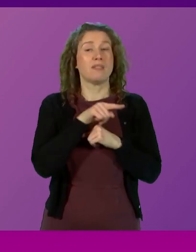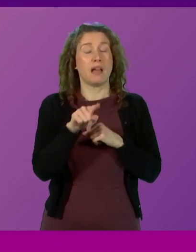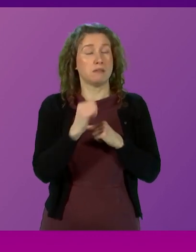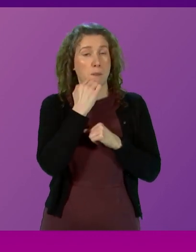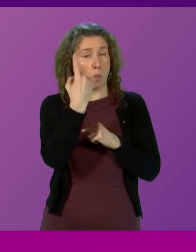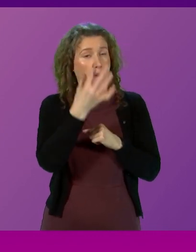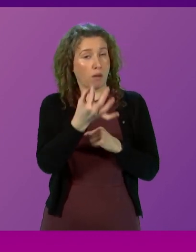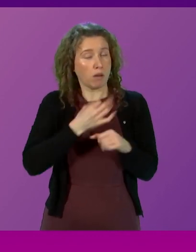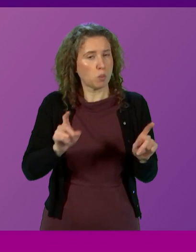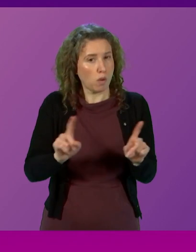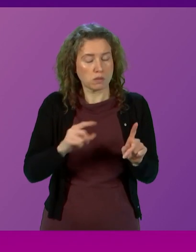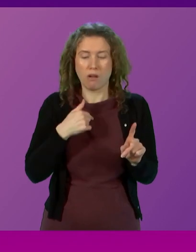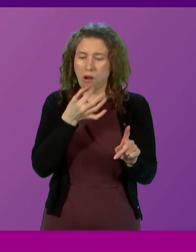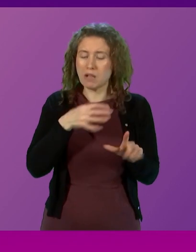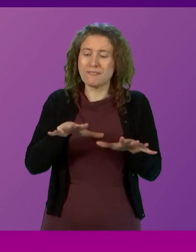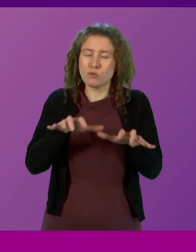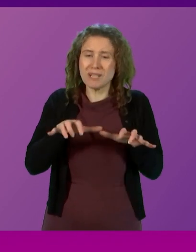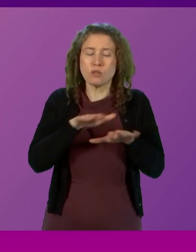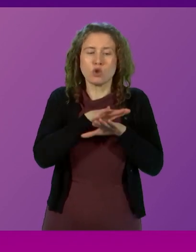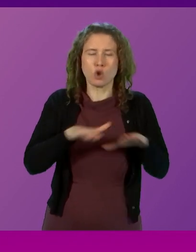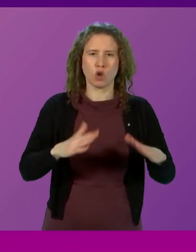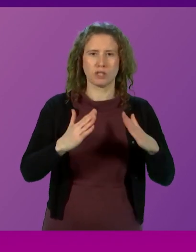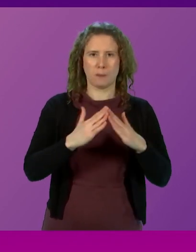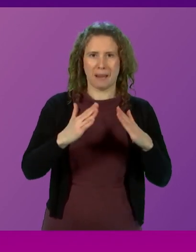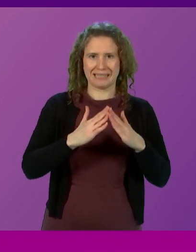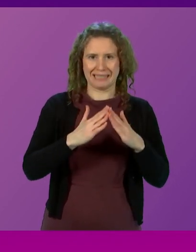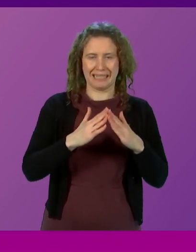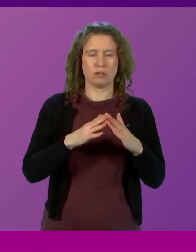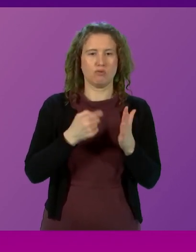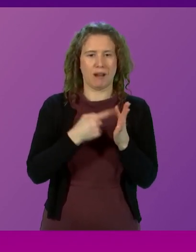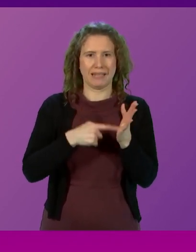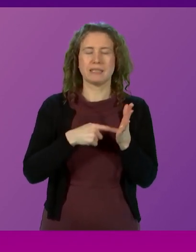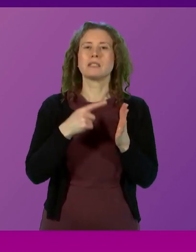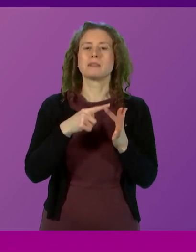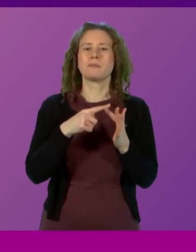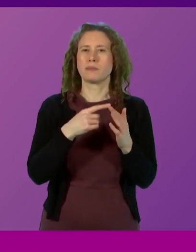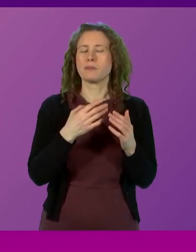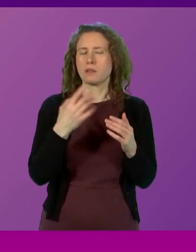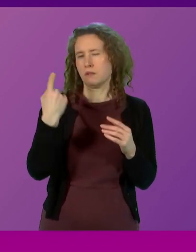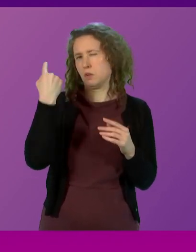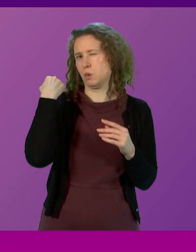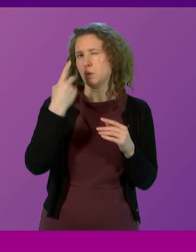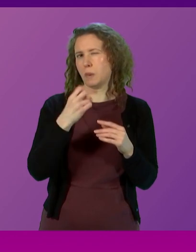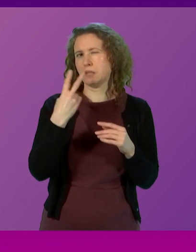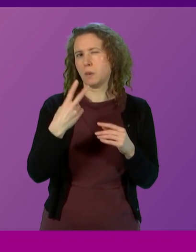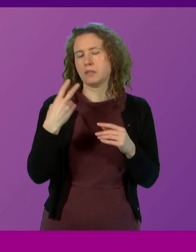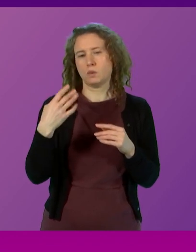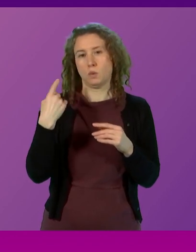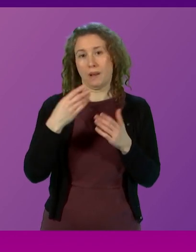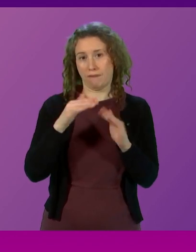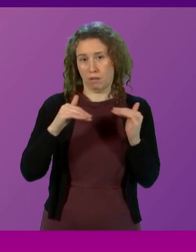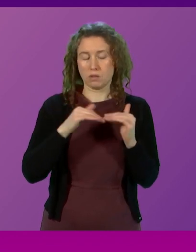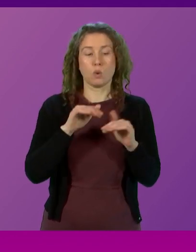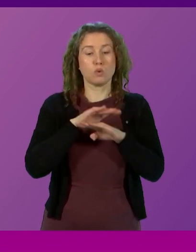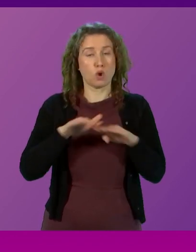ask was that I freeze the non-domestic rates poundage at 2022-23 levels. On non-domestic